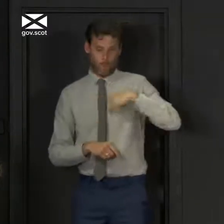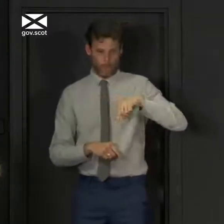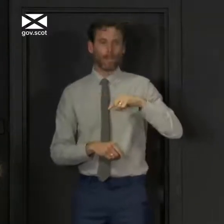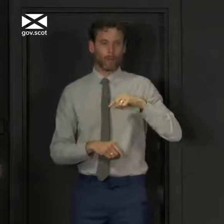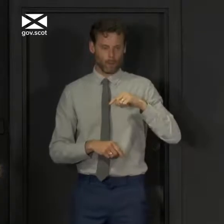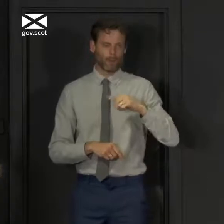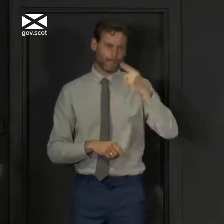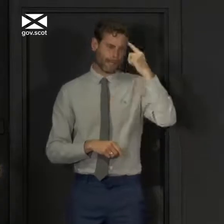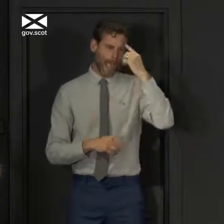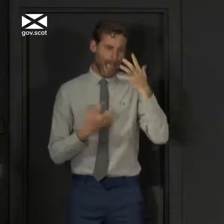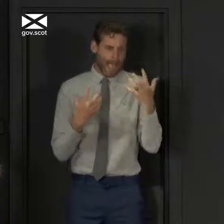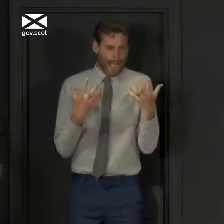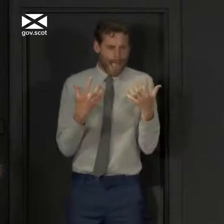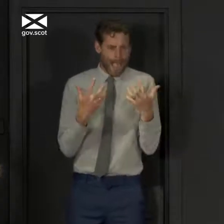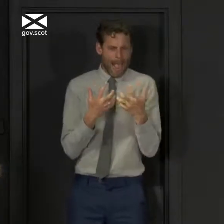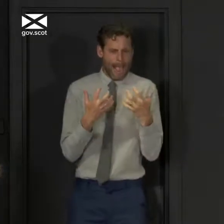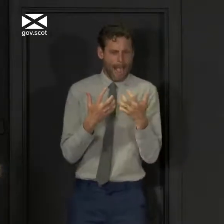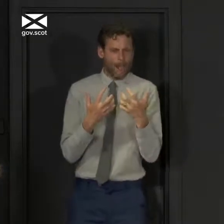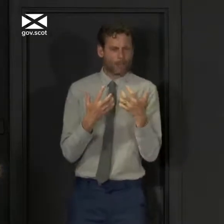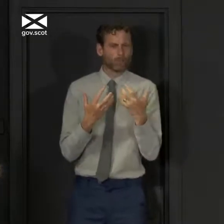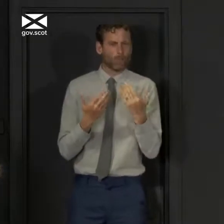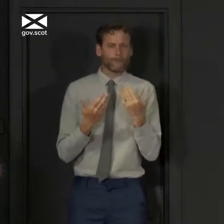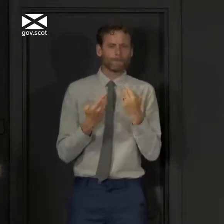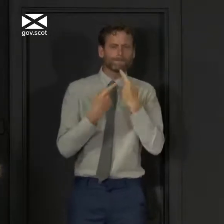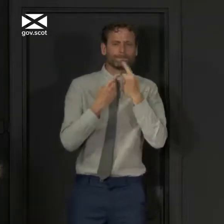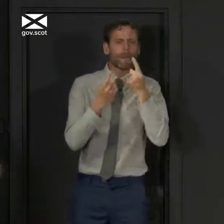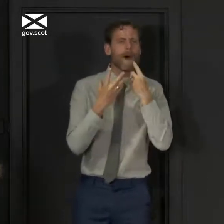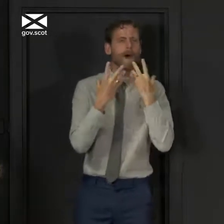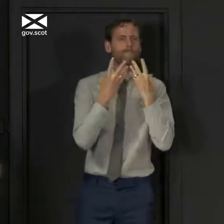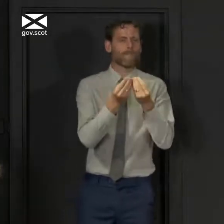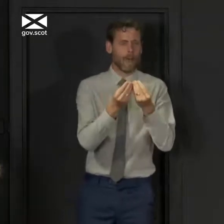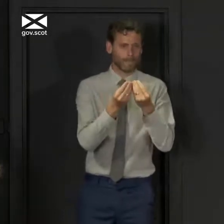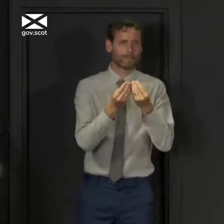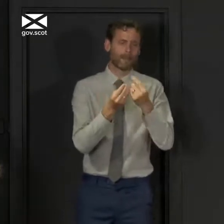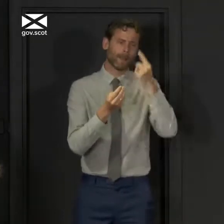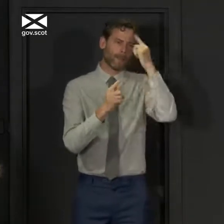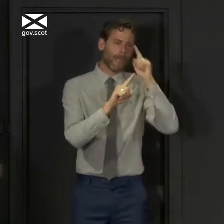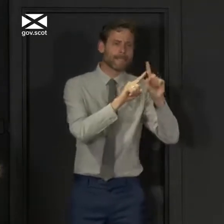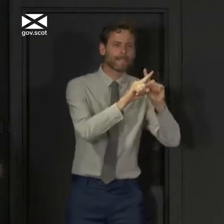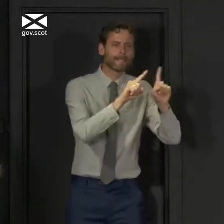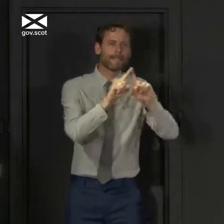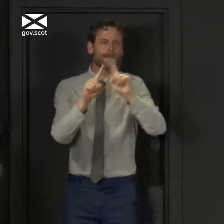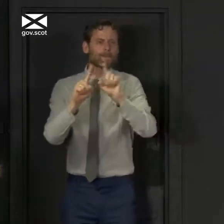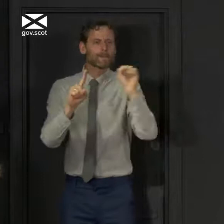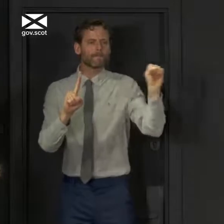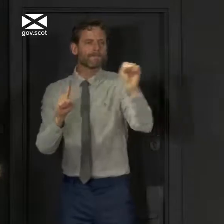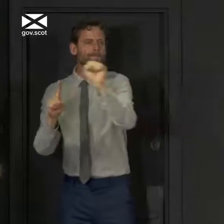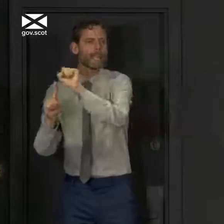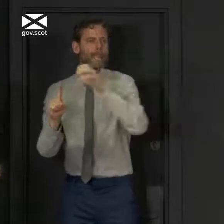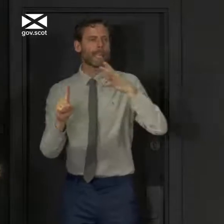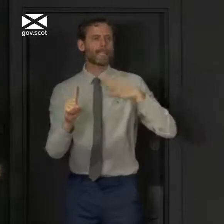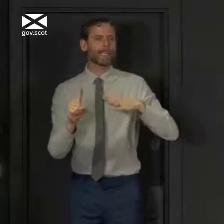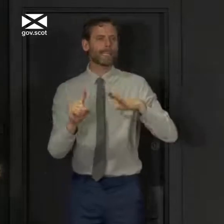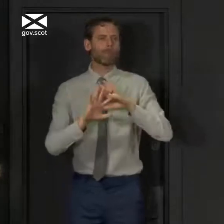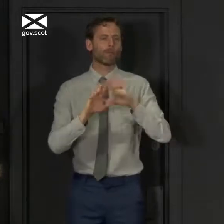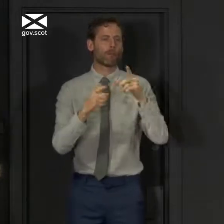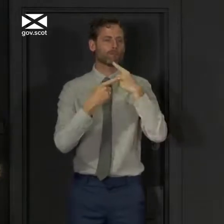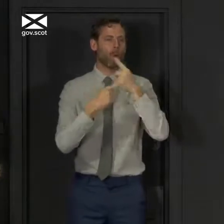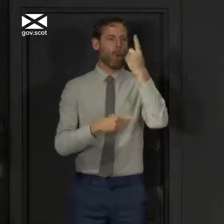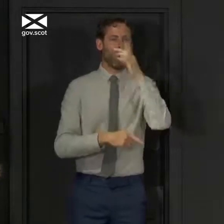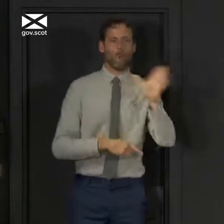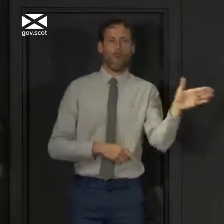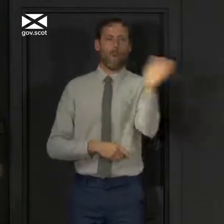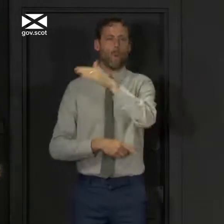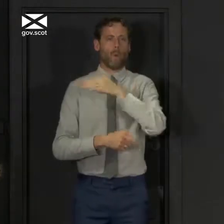to move to less of a blanket approach, one which requires all of you to stay at home all of the time, to one that more reflects